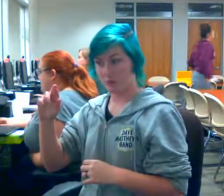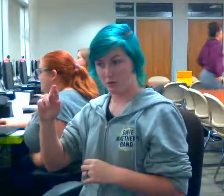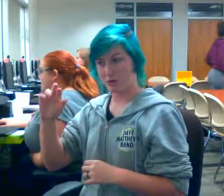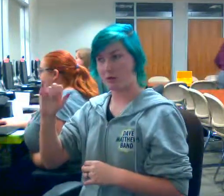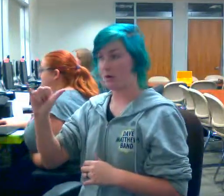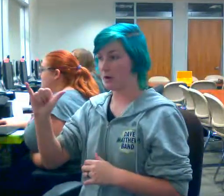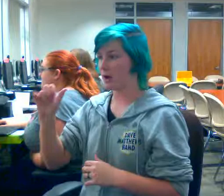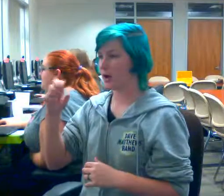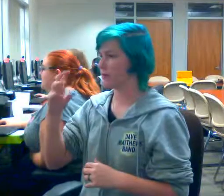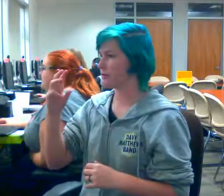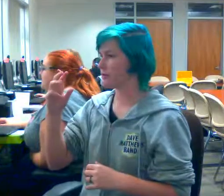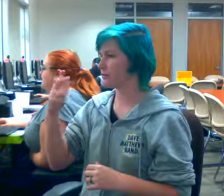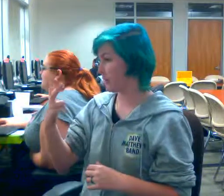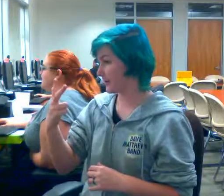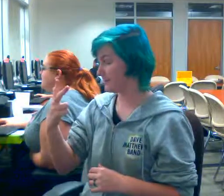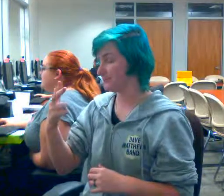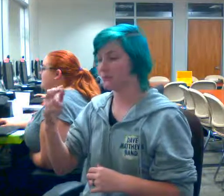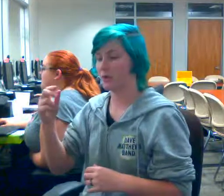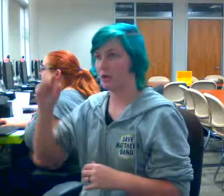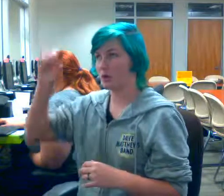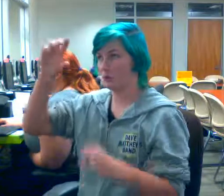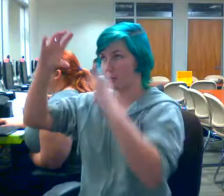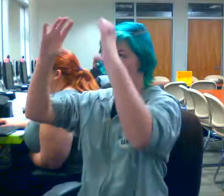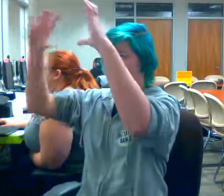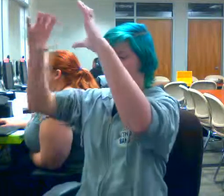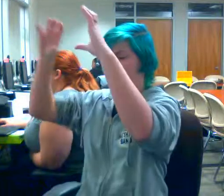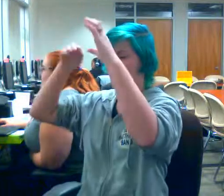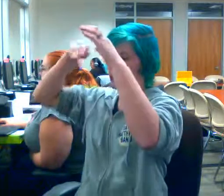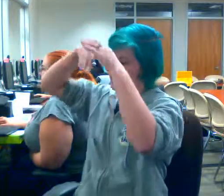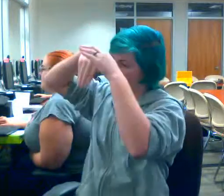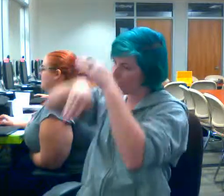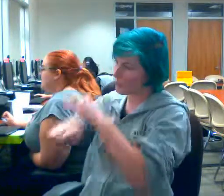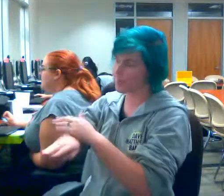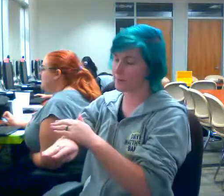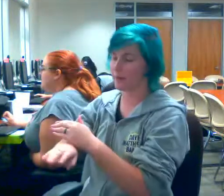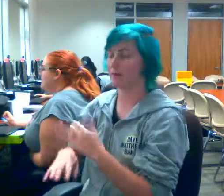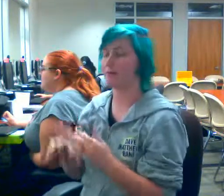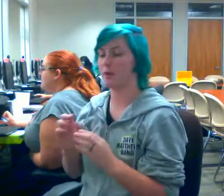the paper. I don't know if I will. Let's redo it. Okay. can't.